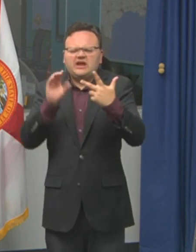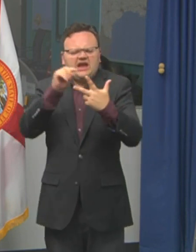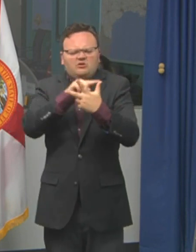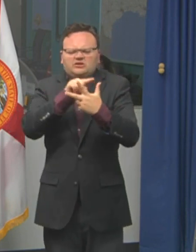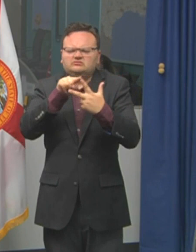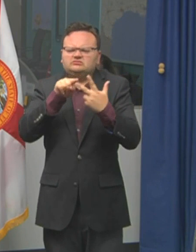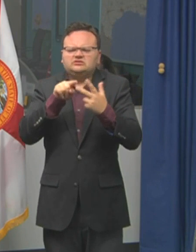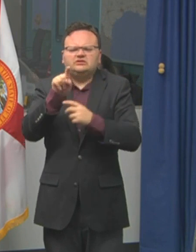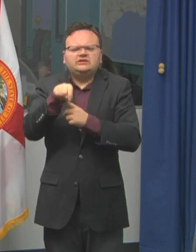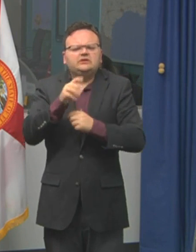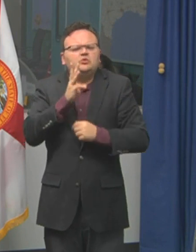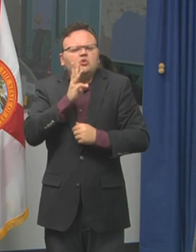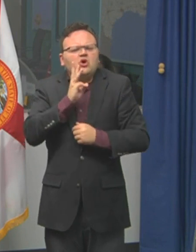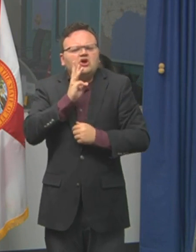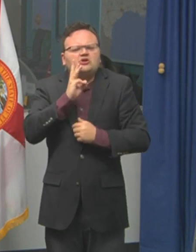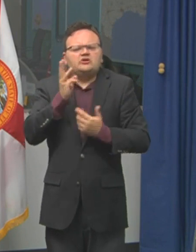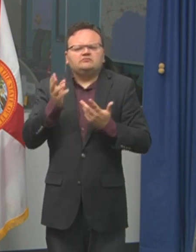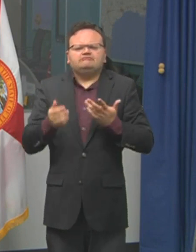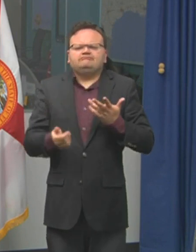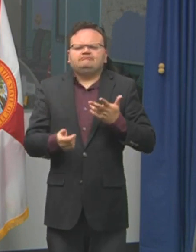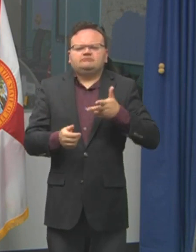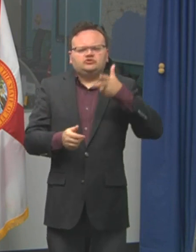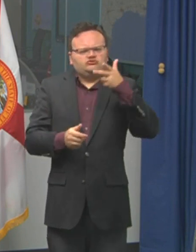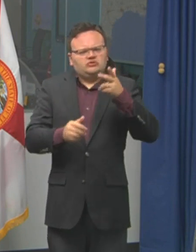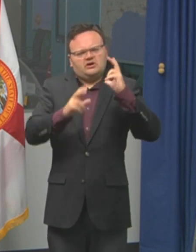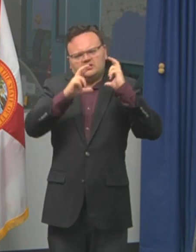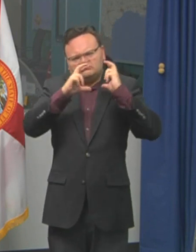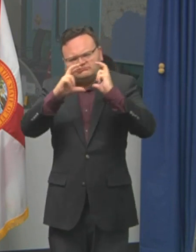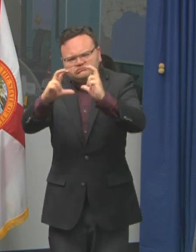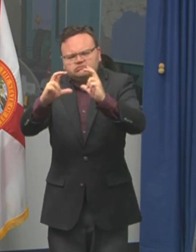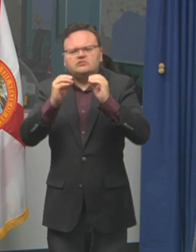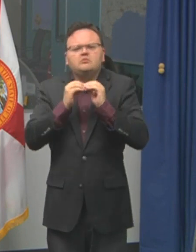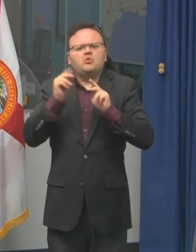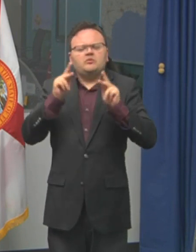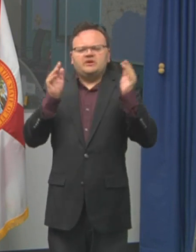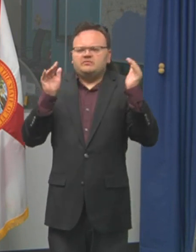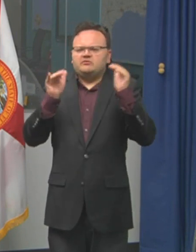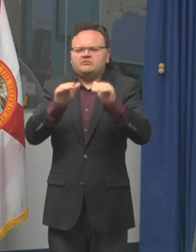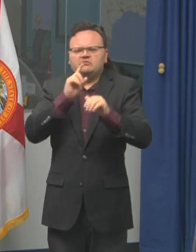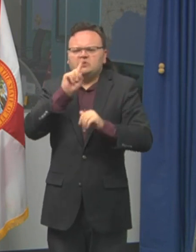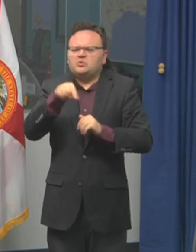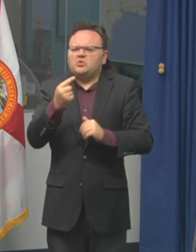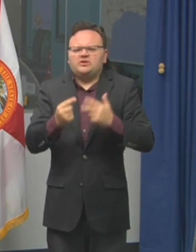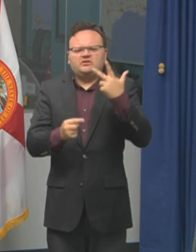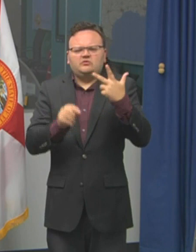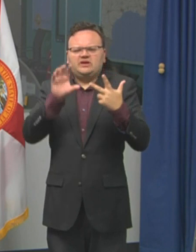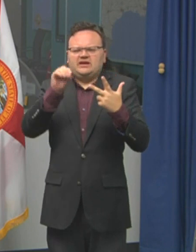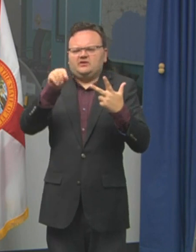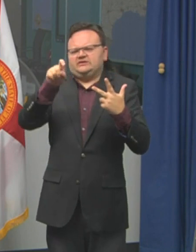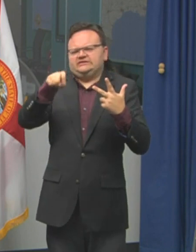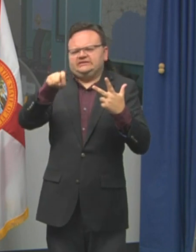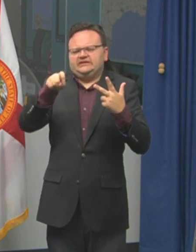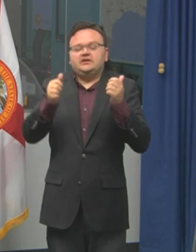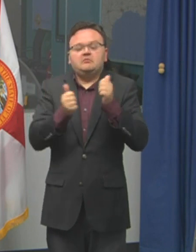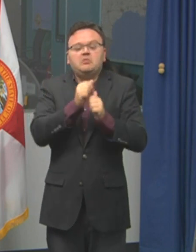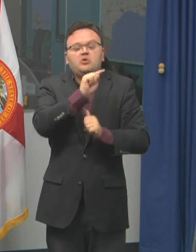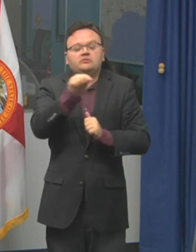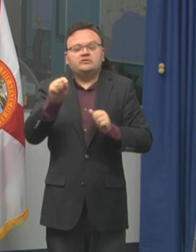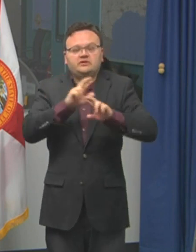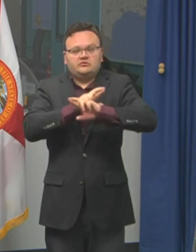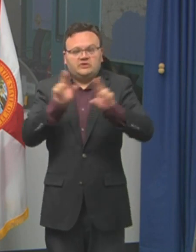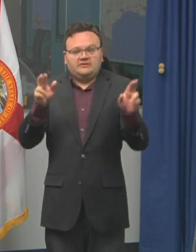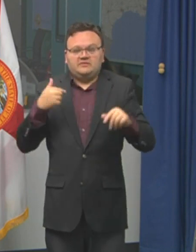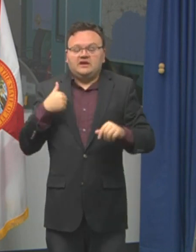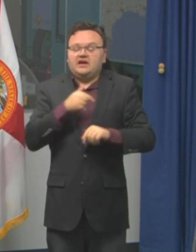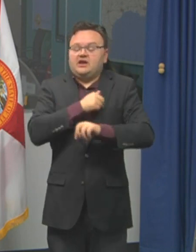water to personnel. We stand ready. We will be here overnight tonight working and being on the ground ready to go if